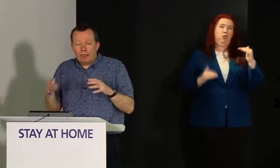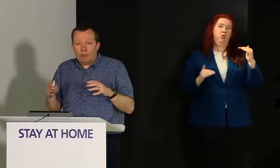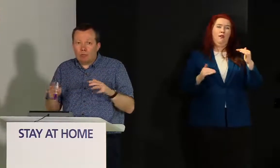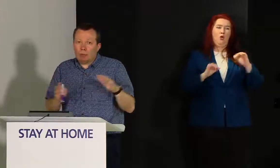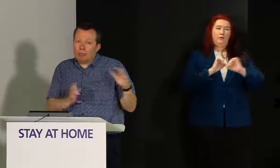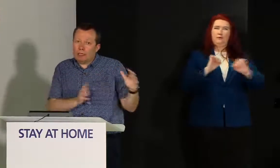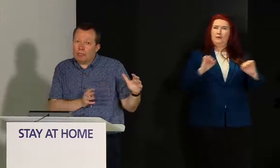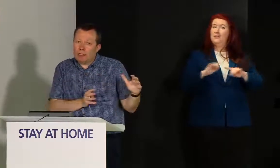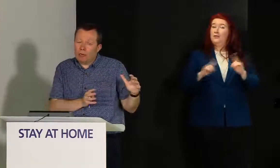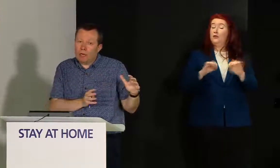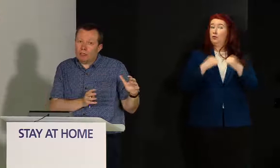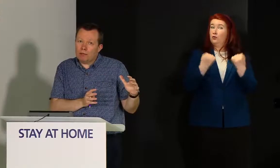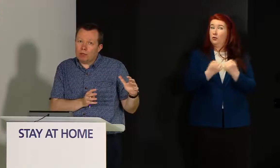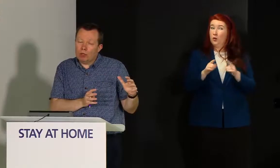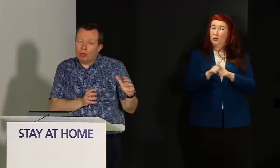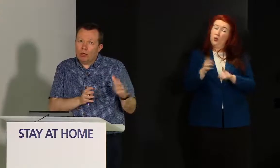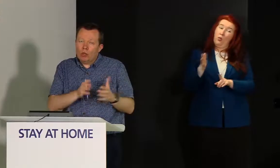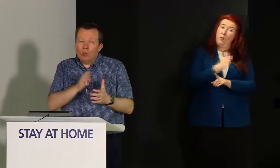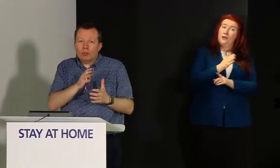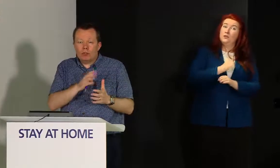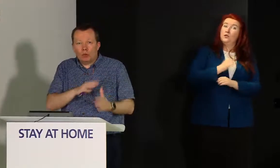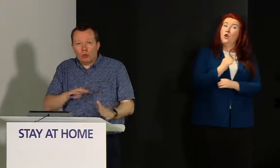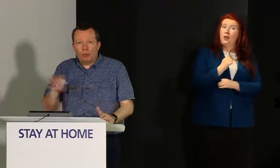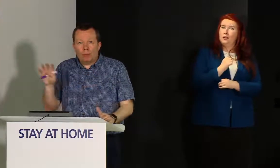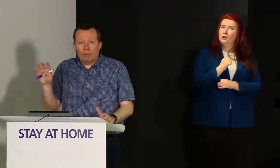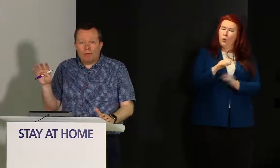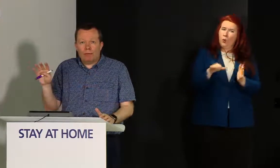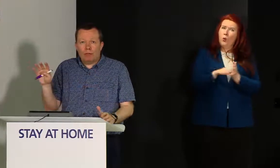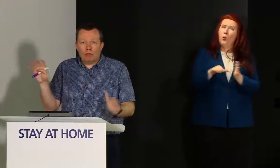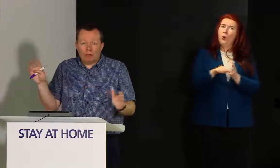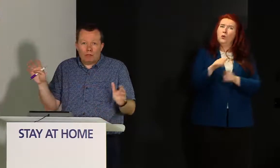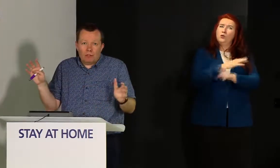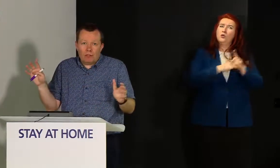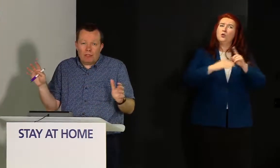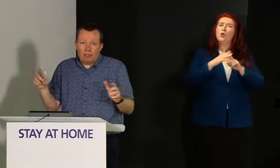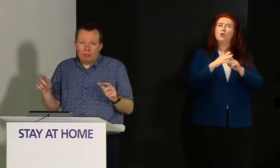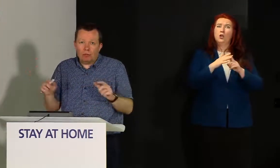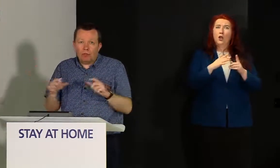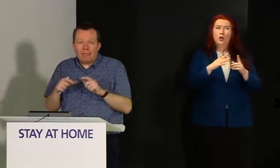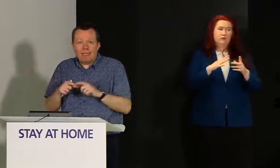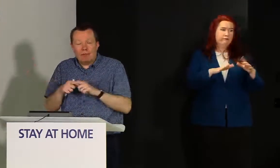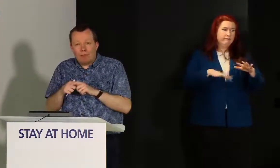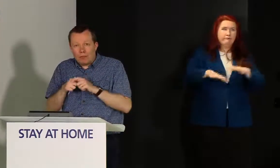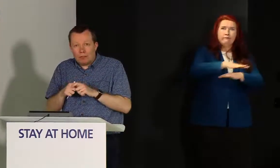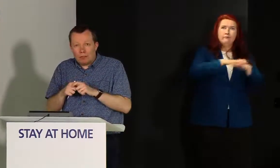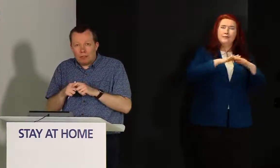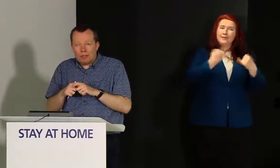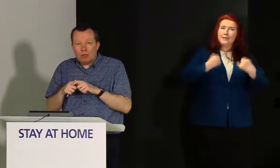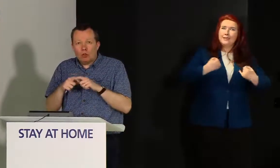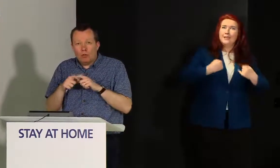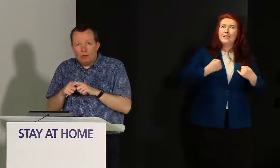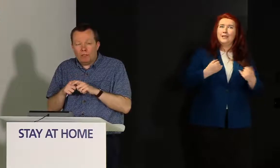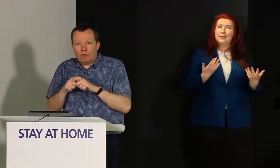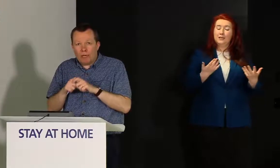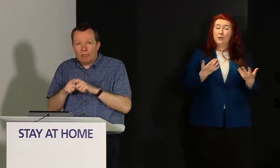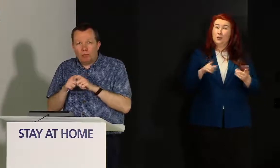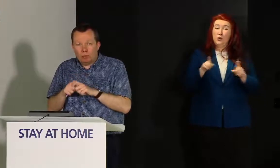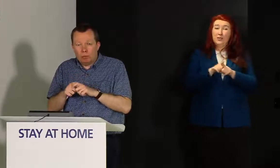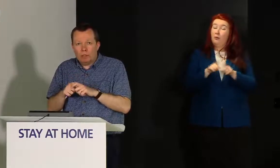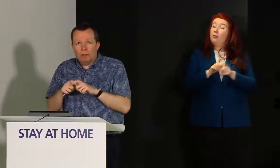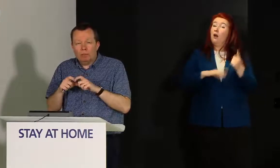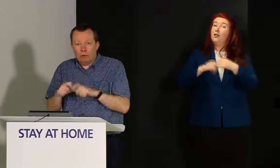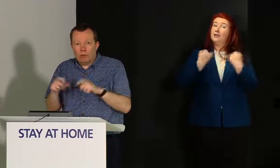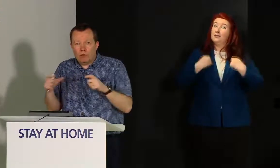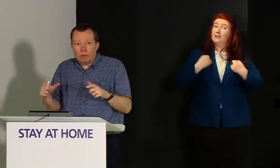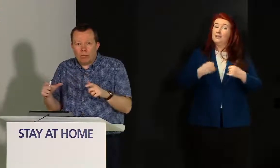real challenges particularly in the west of Scotland with socio-demographic drift and disease. So like every other disease COVID affects